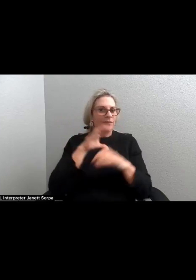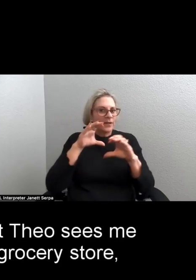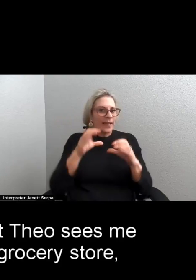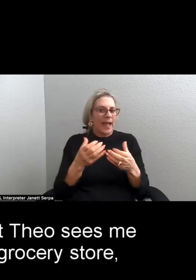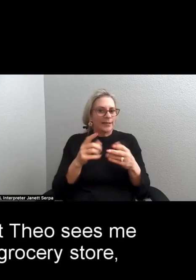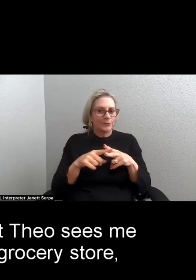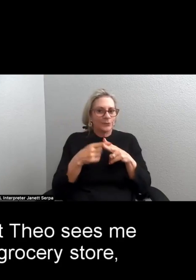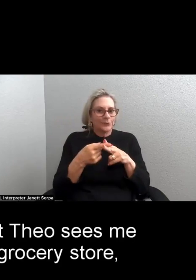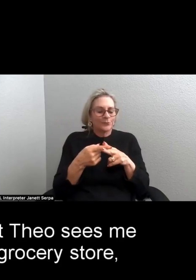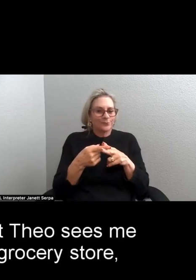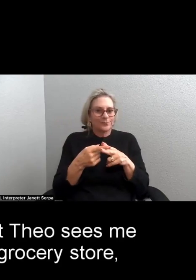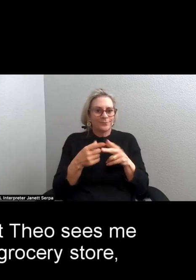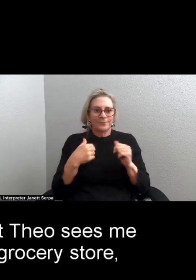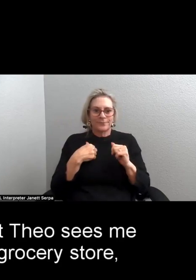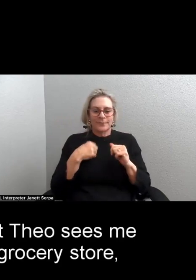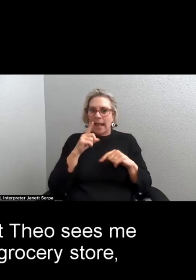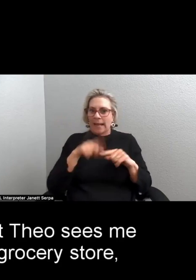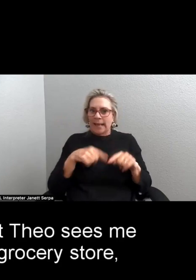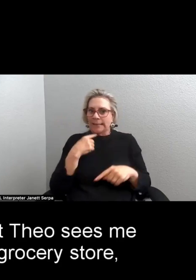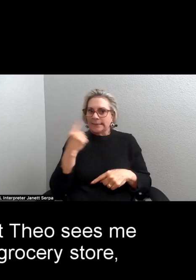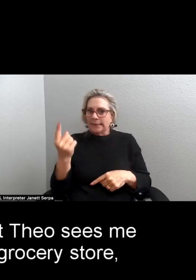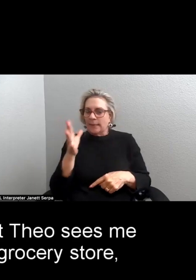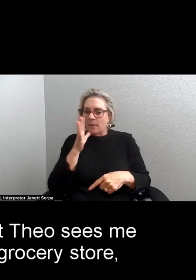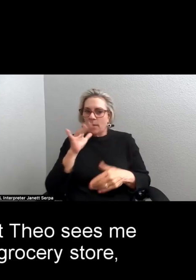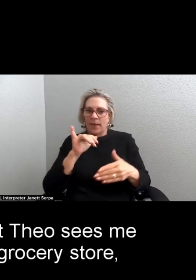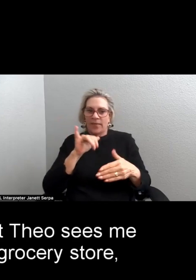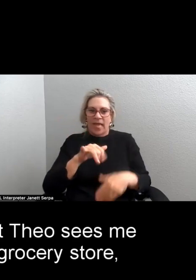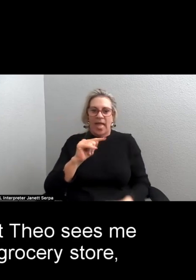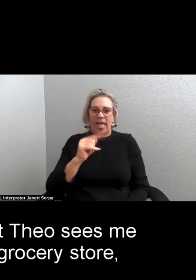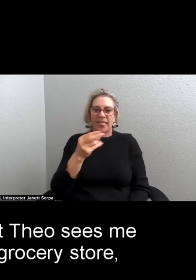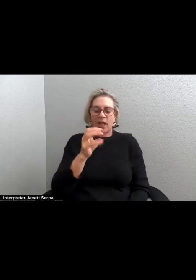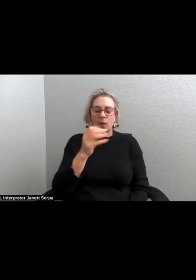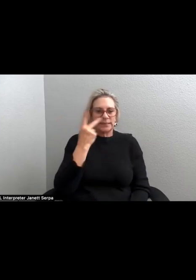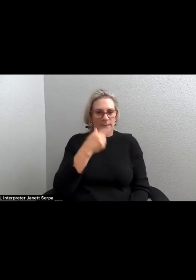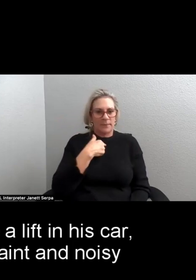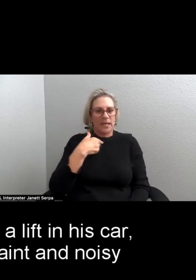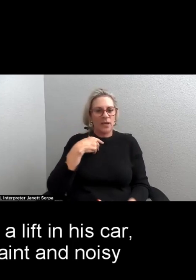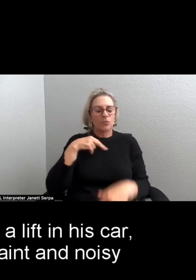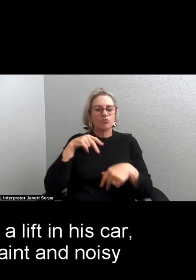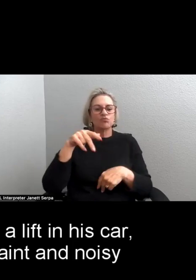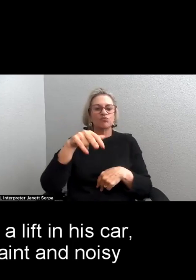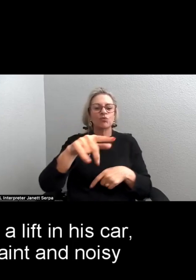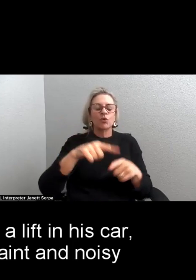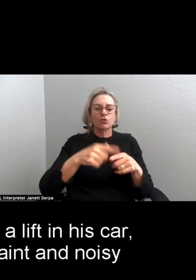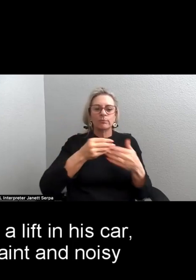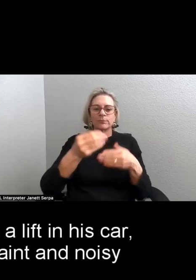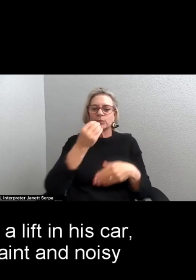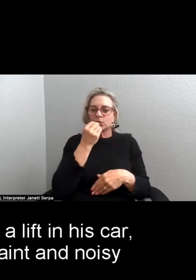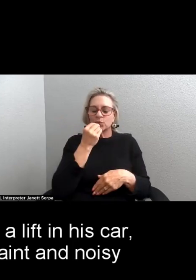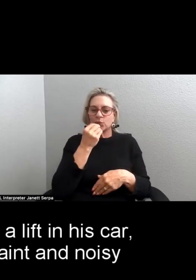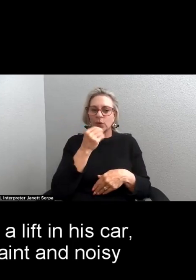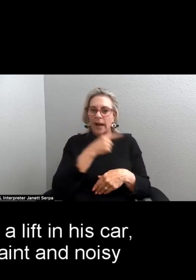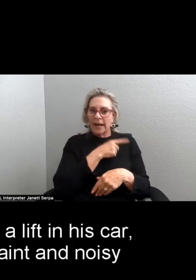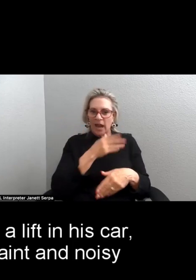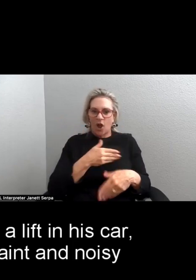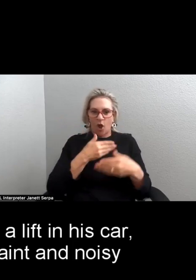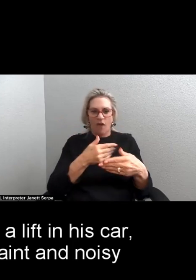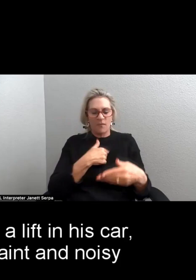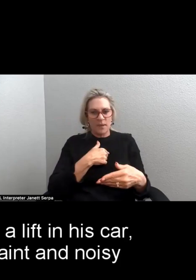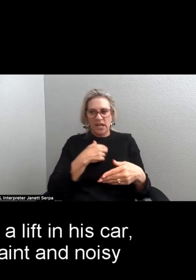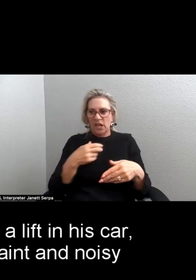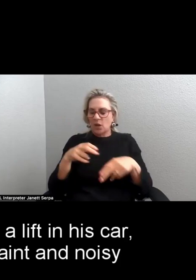I can't tell her that Theo sees me walking to the grocery store, that he offers me a lift in his car,